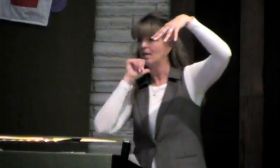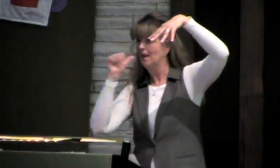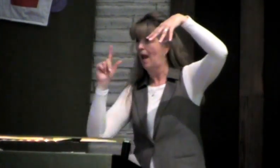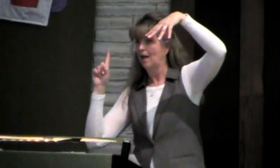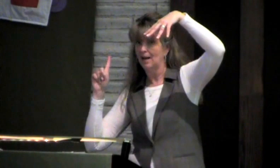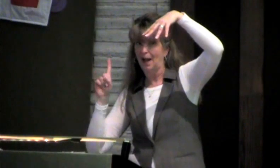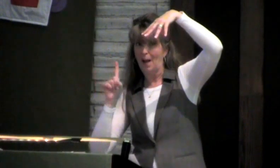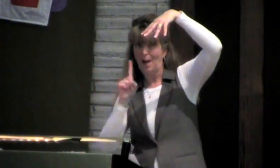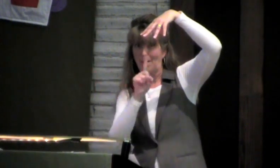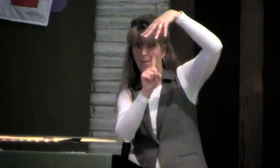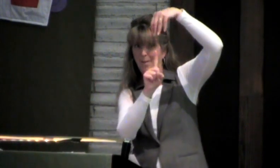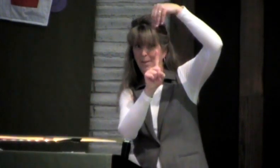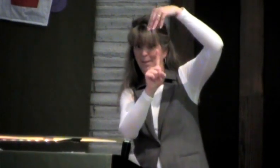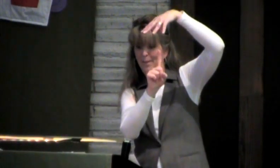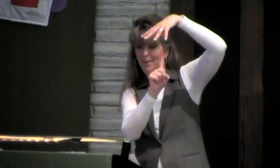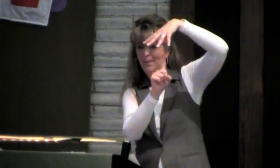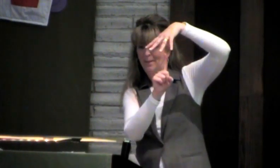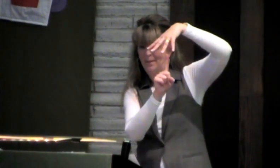and will not come into the light